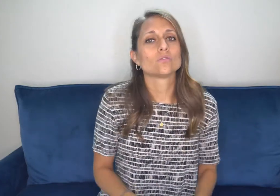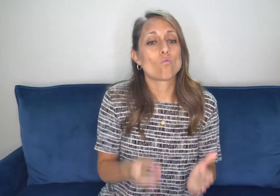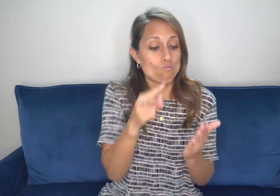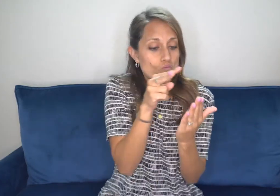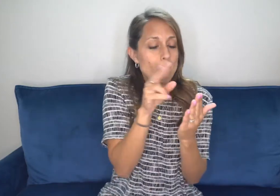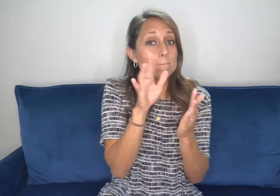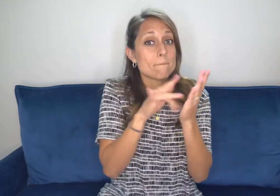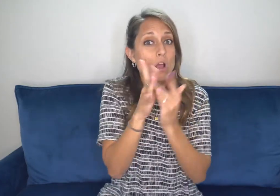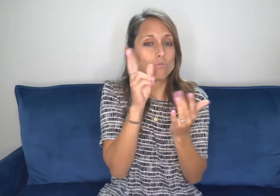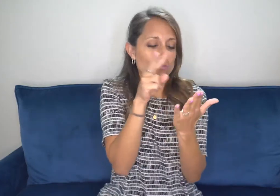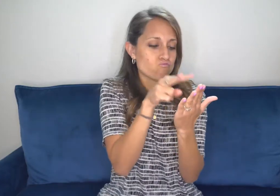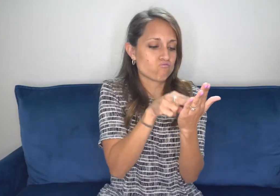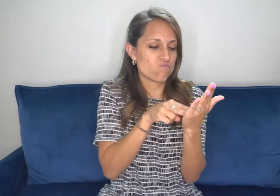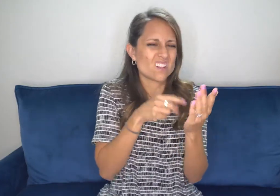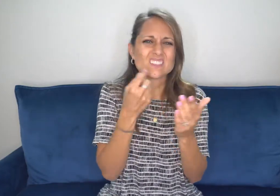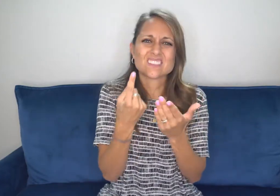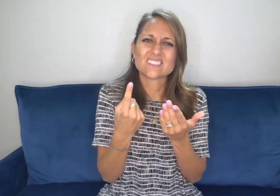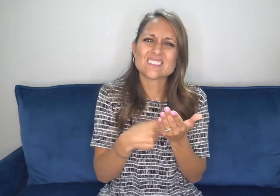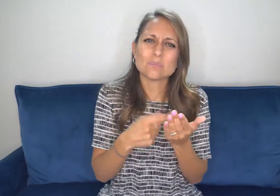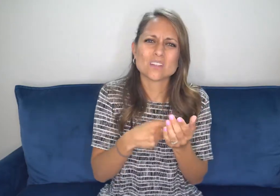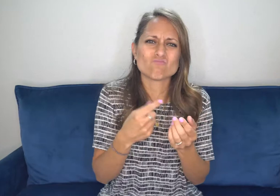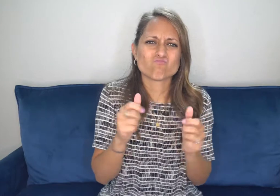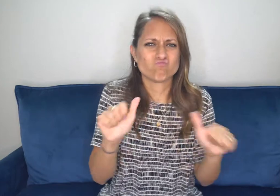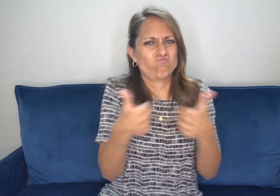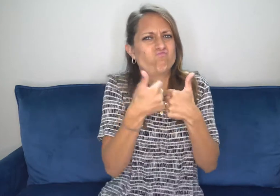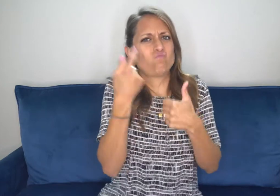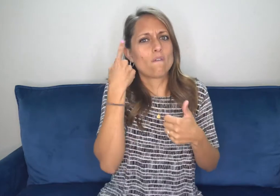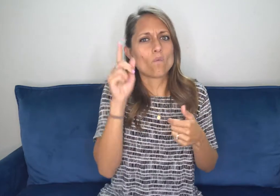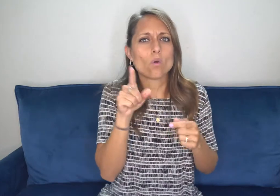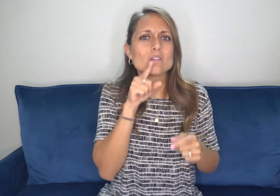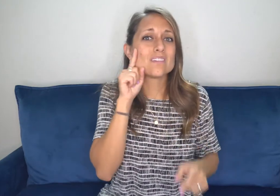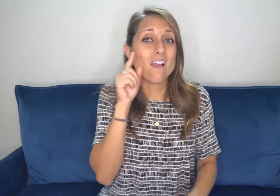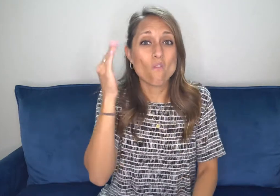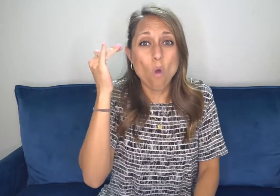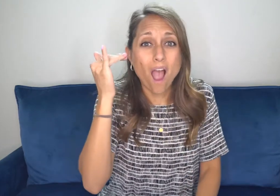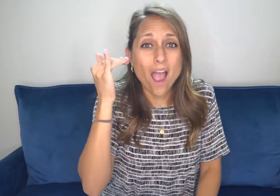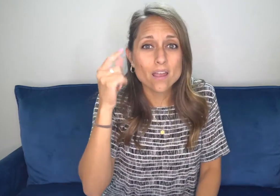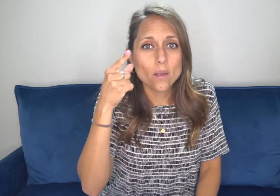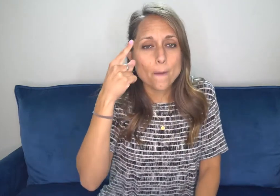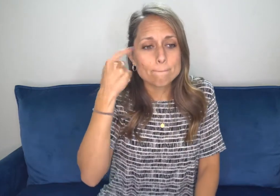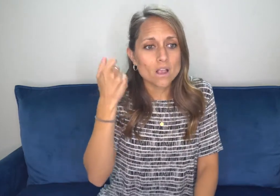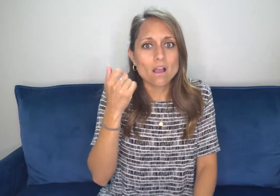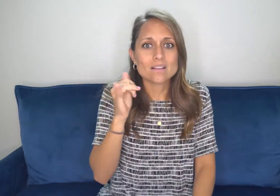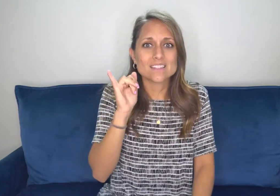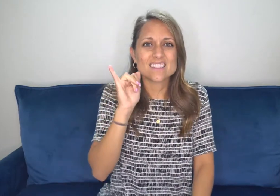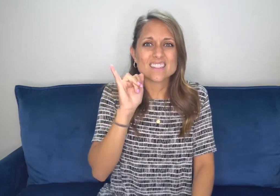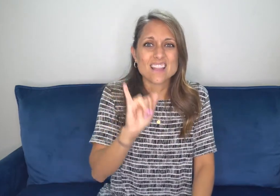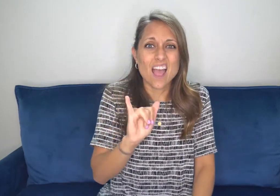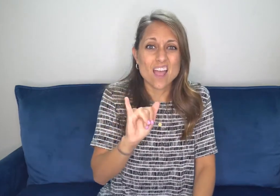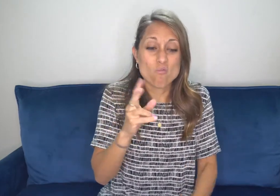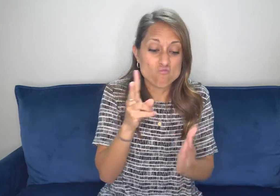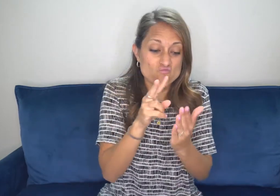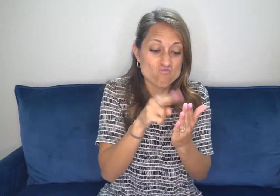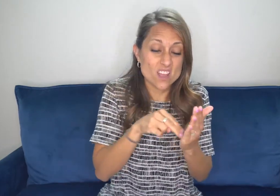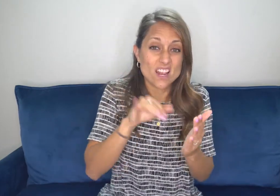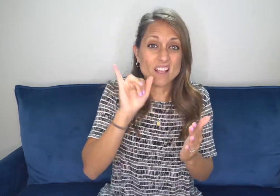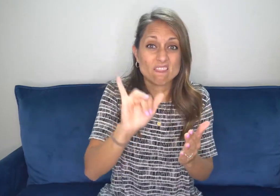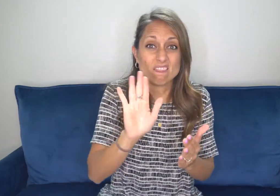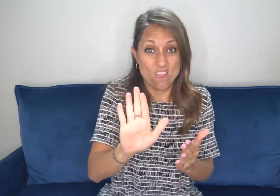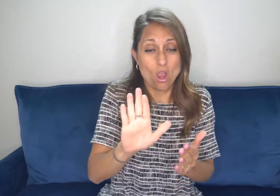full Bible available to them. Sometimes reading is challenging for deaf individuals. And it's important to understand why. Because